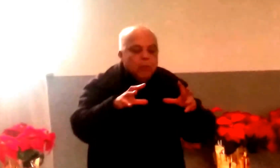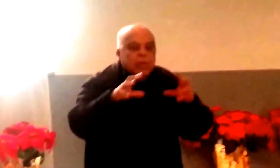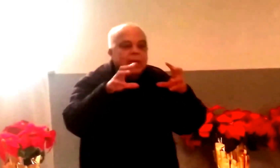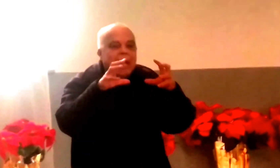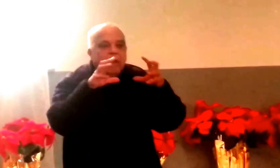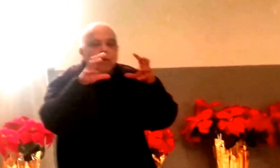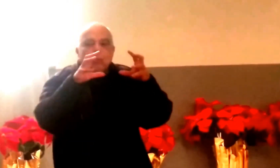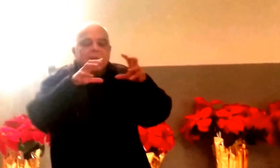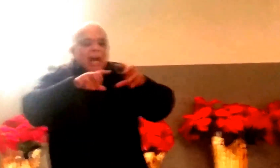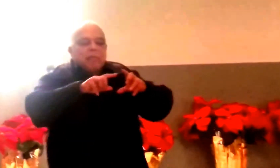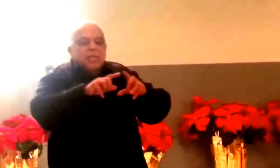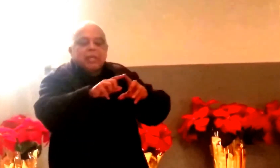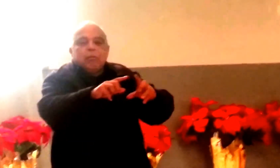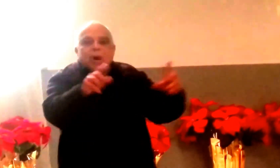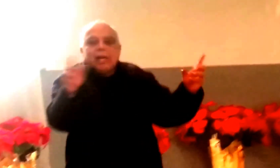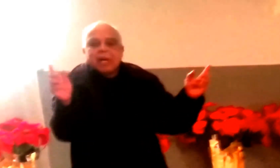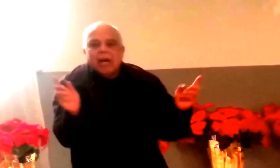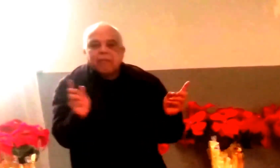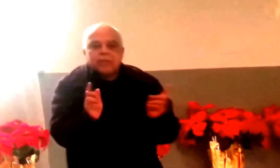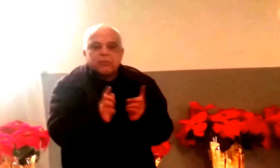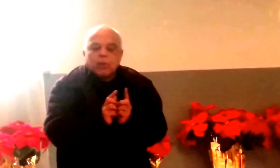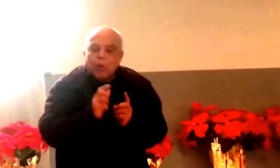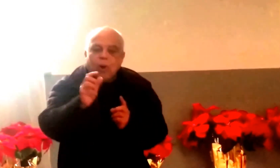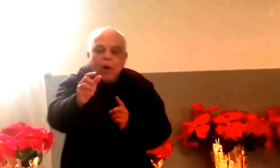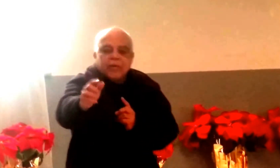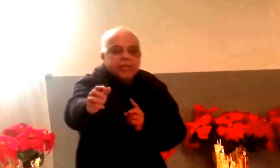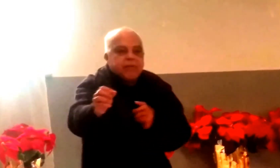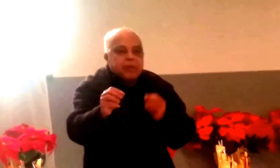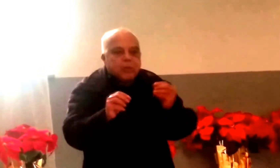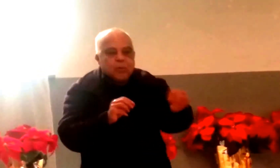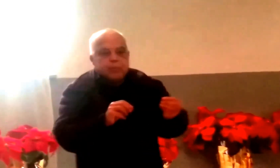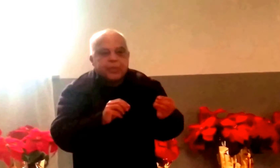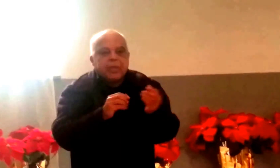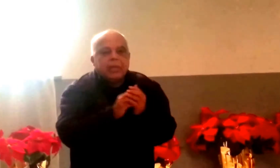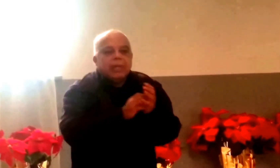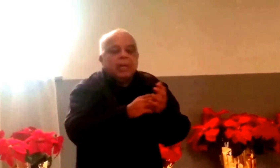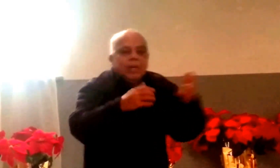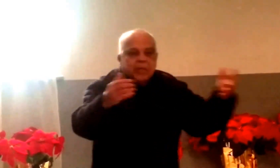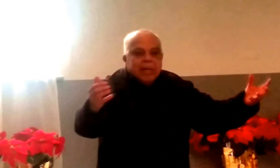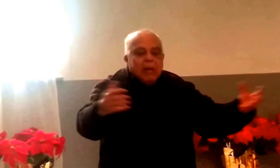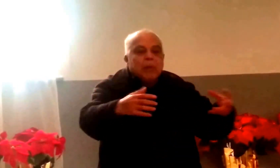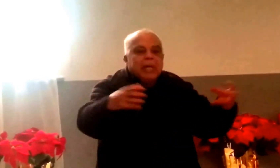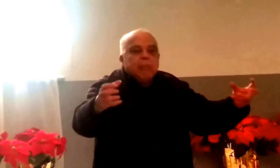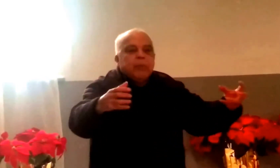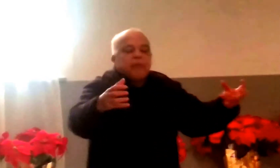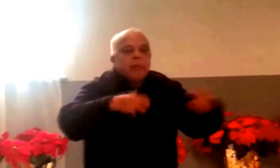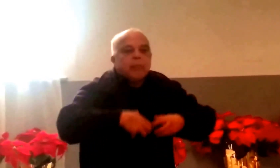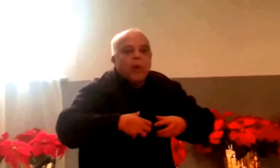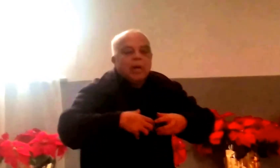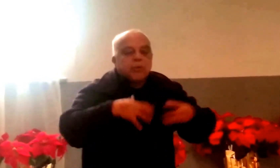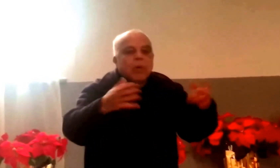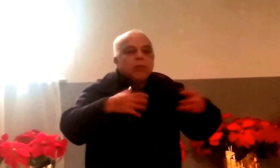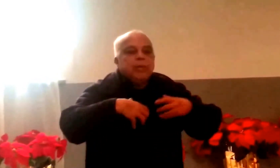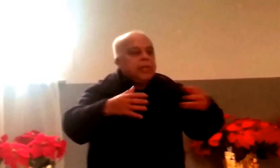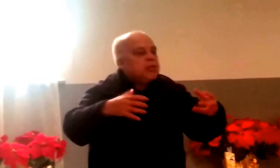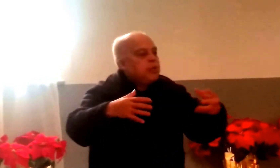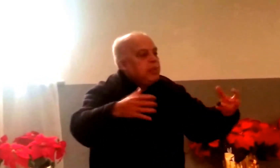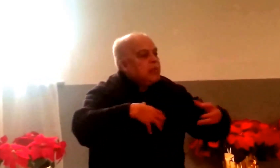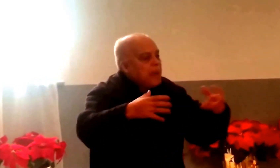we're going to have a CY conference with all the different groups. Today, the input from the Bronx. What do we think should be the